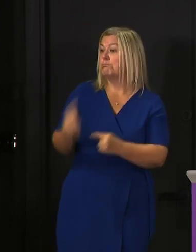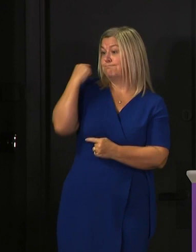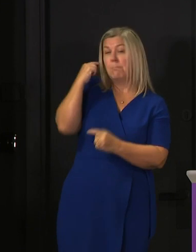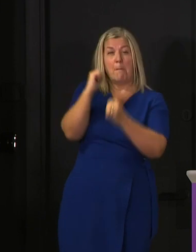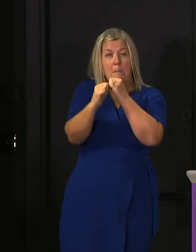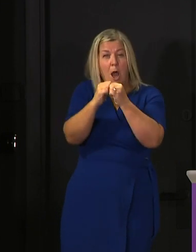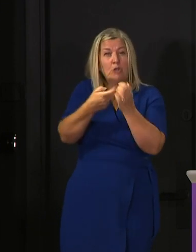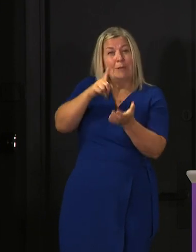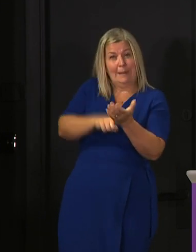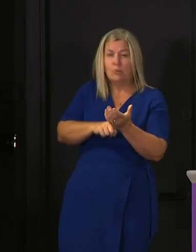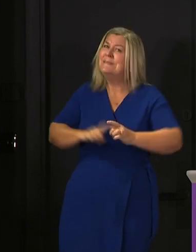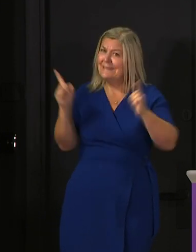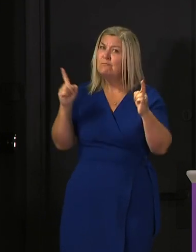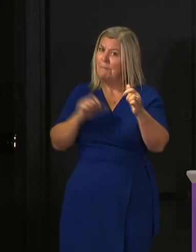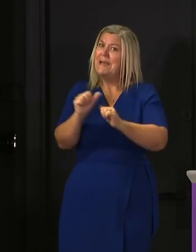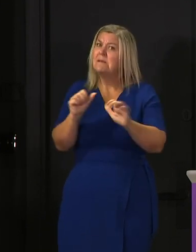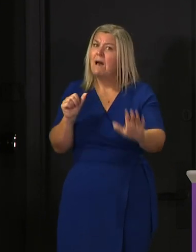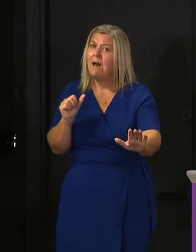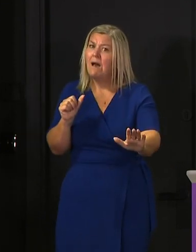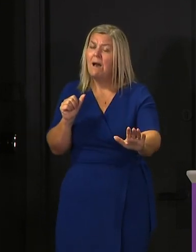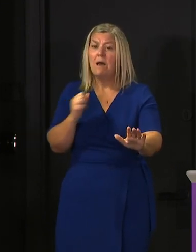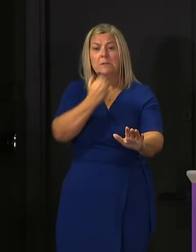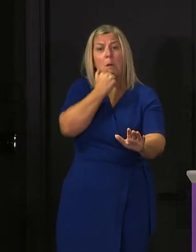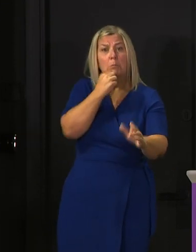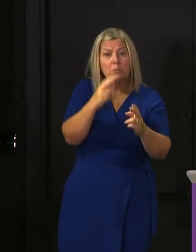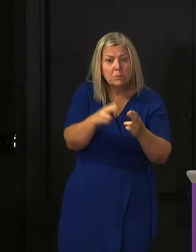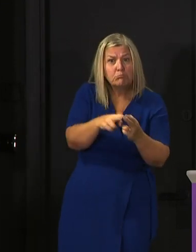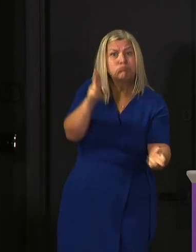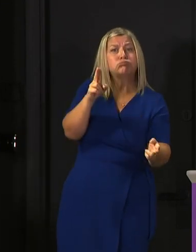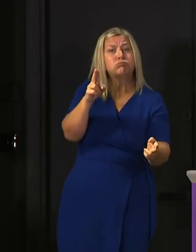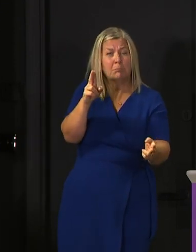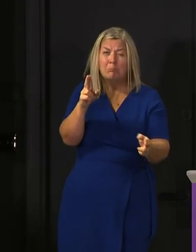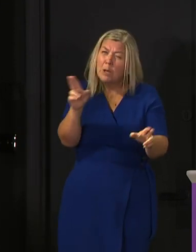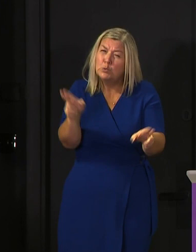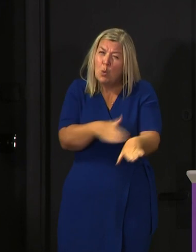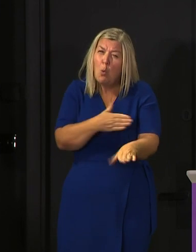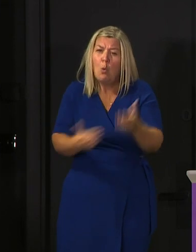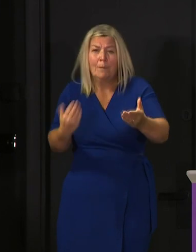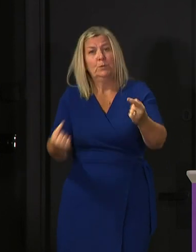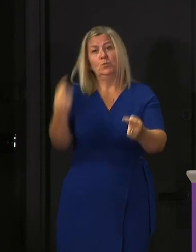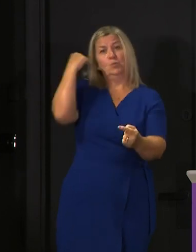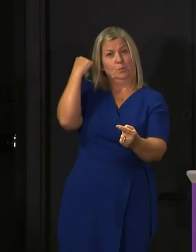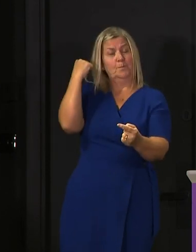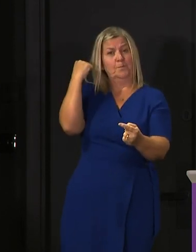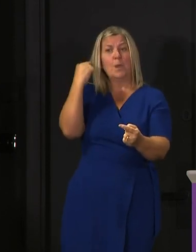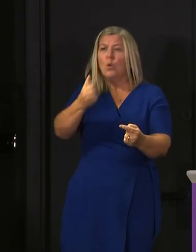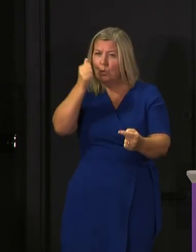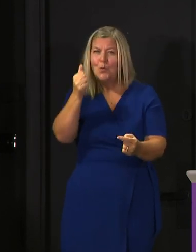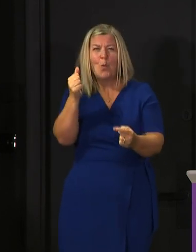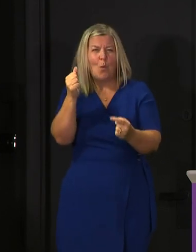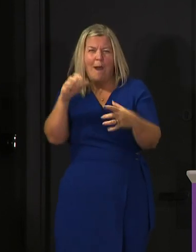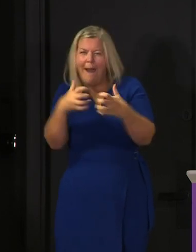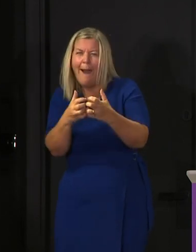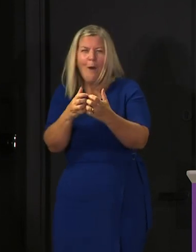we were in March. Cases are not rising as fast. We have a better idea of the settings that pose the main risk of transmission.